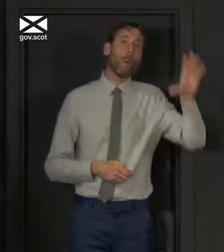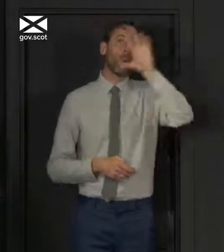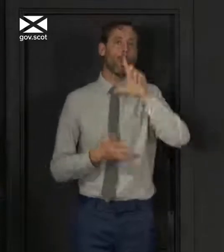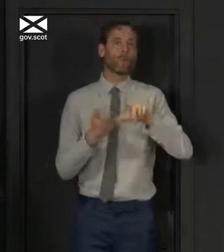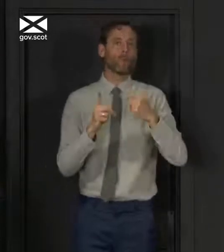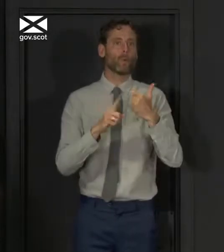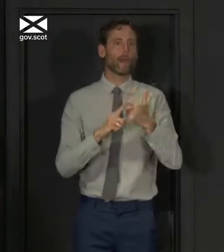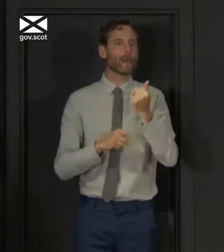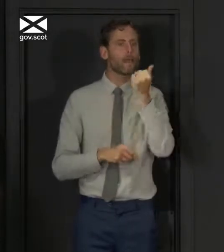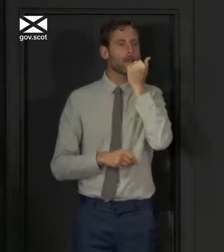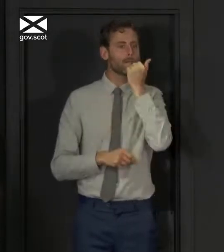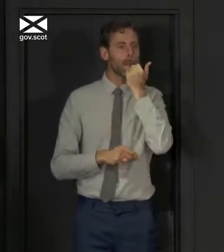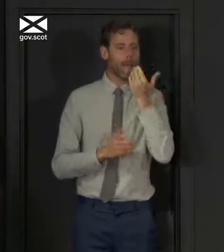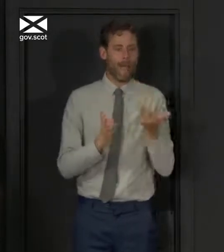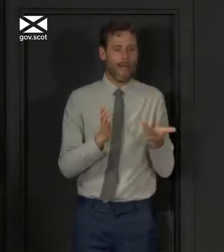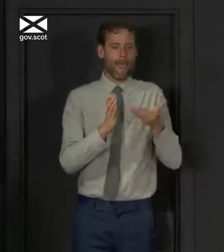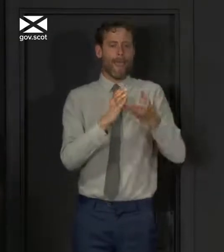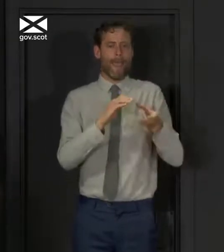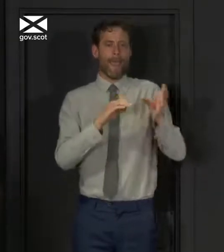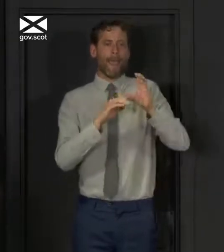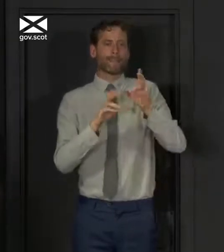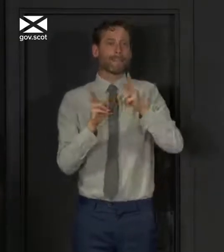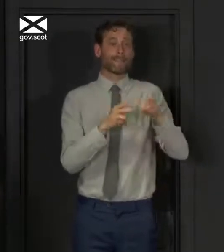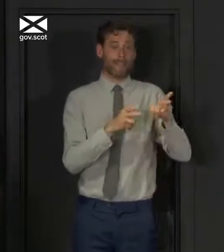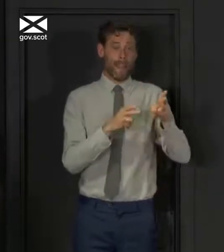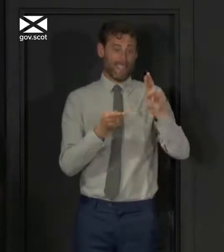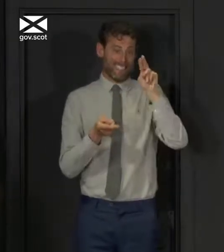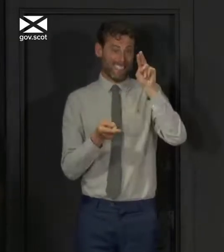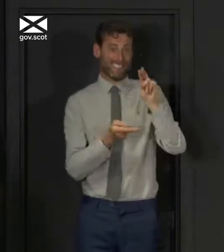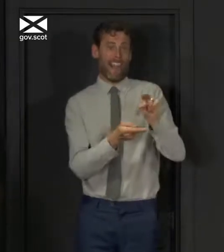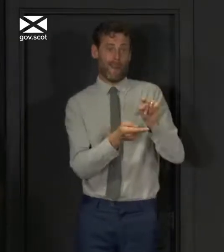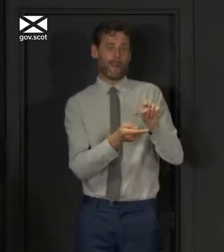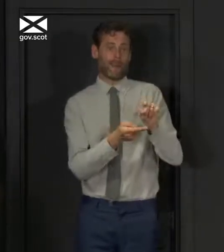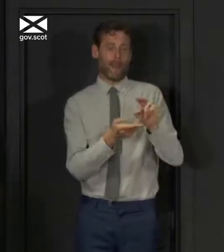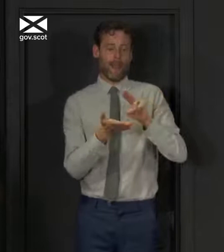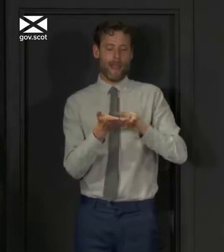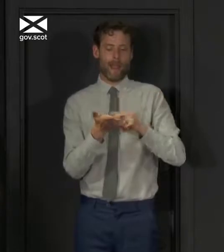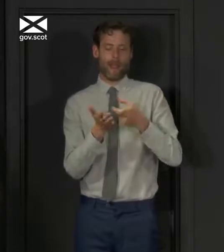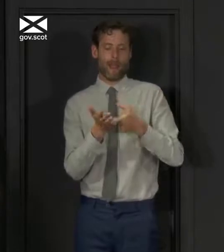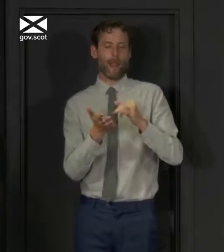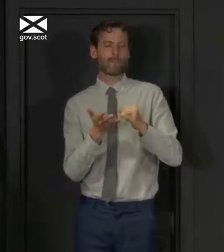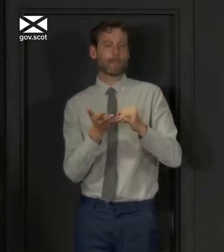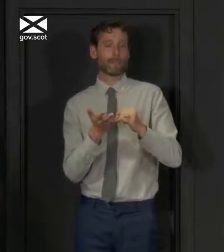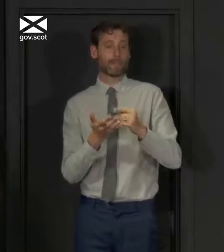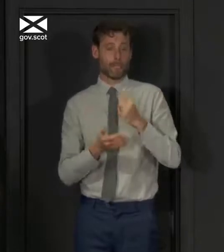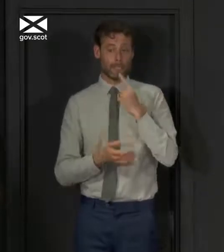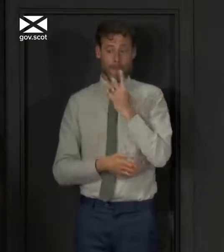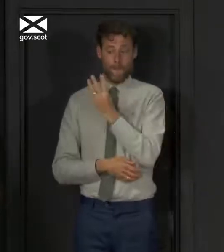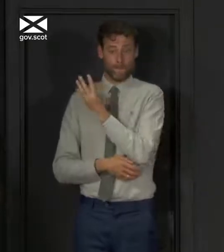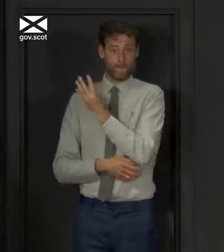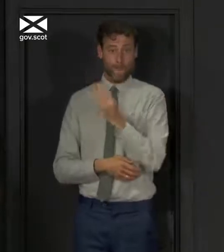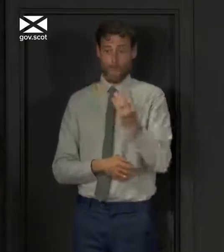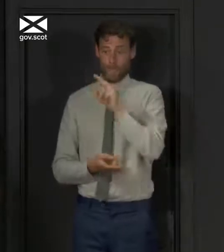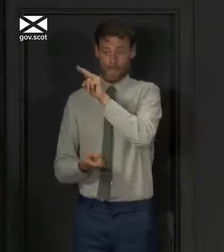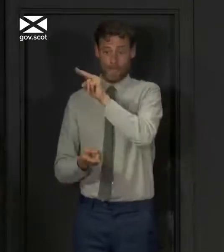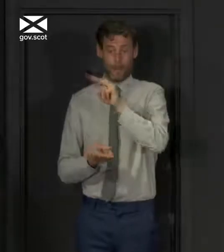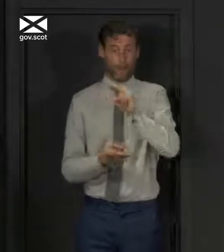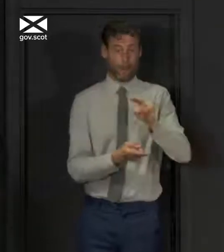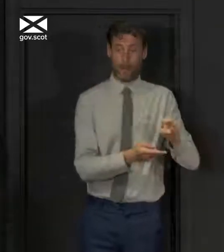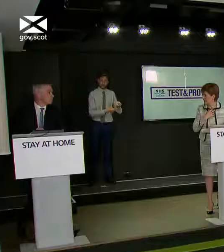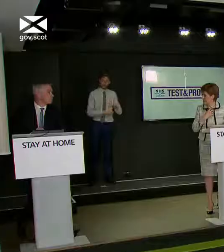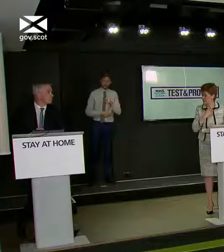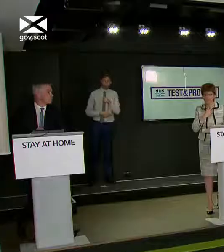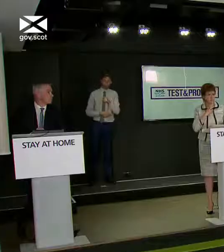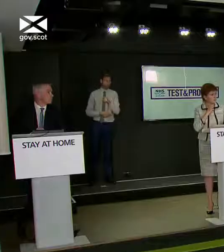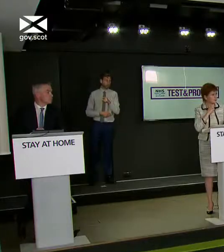the NRS report for Scotland this week showed that decline for now four weeks in a row do you